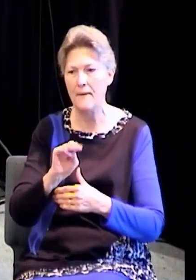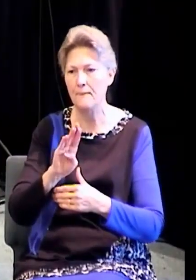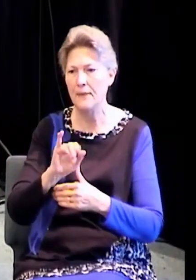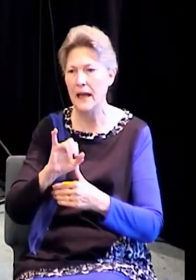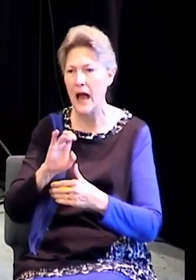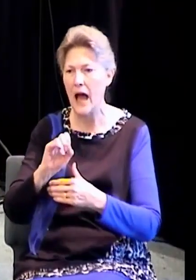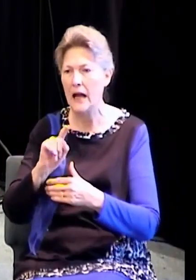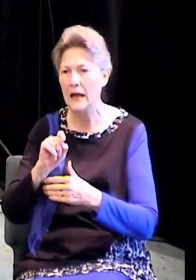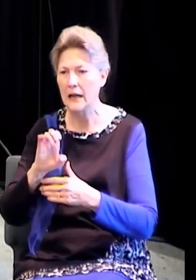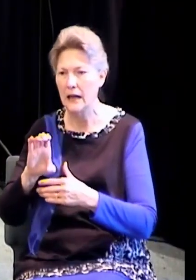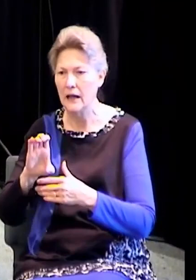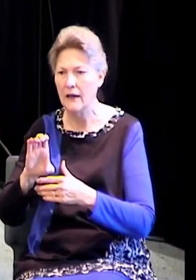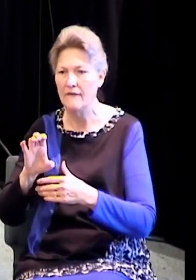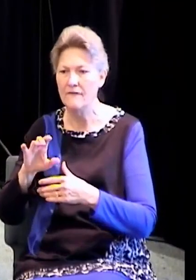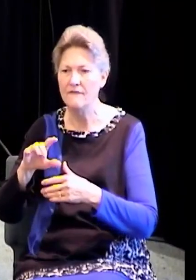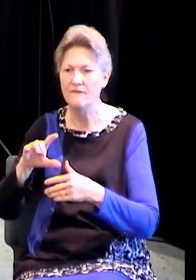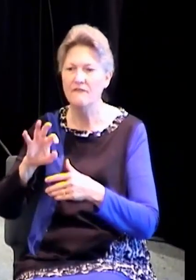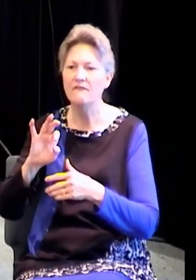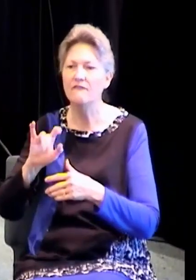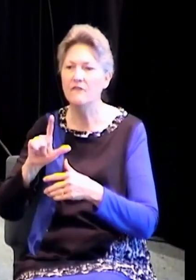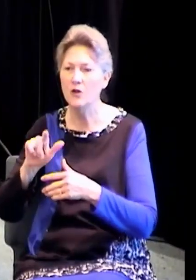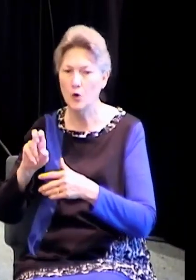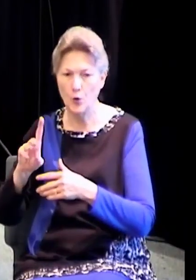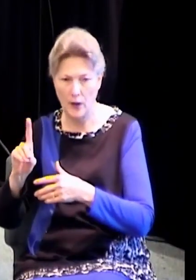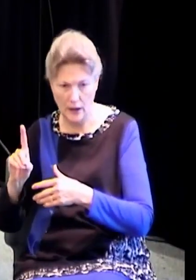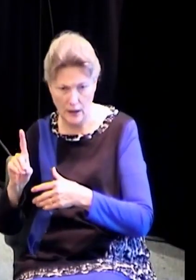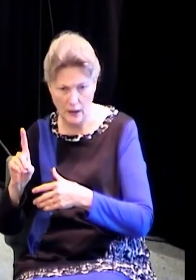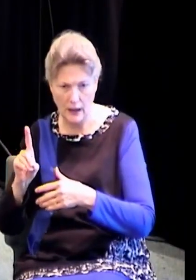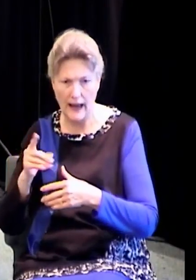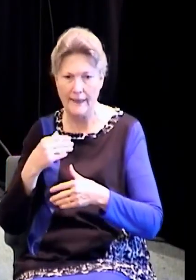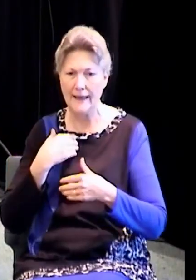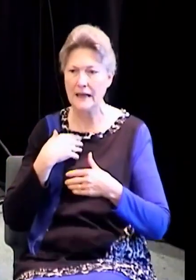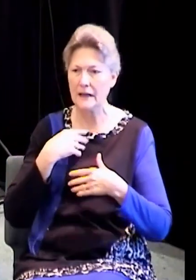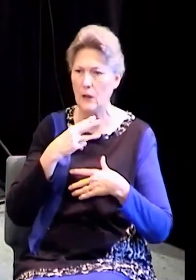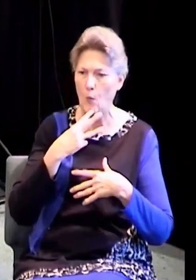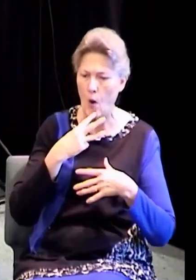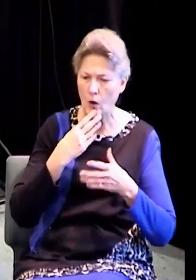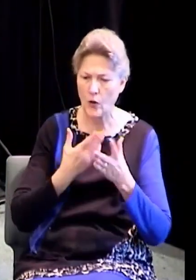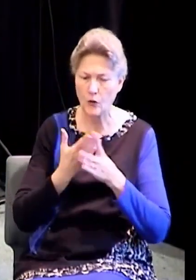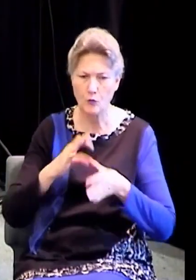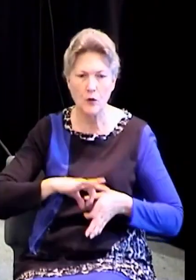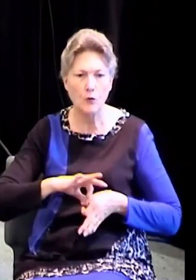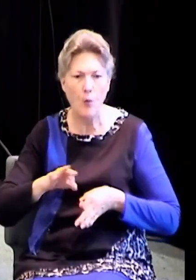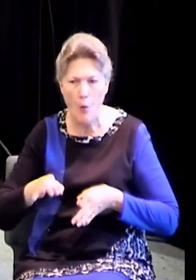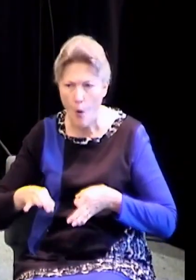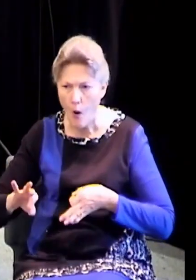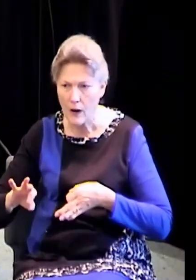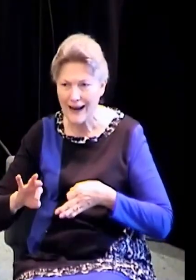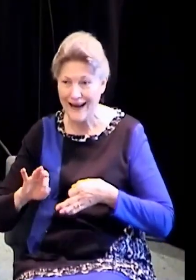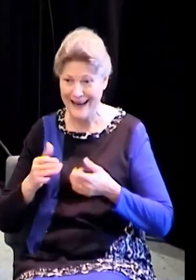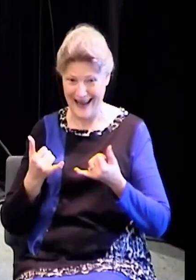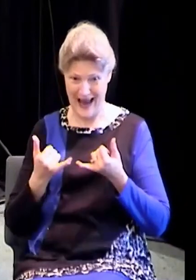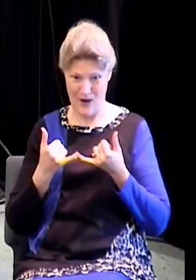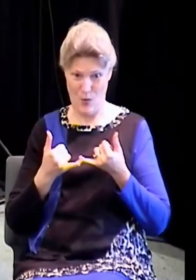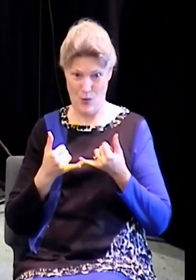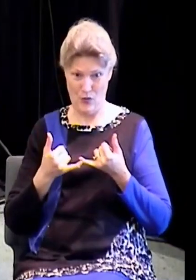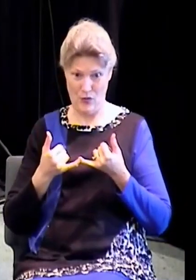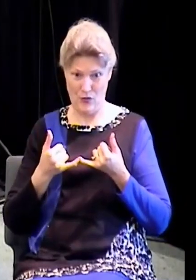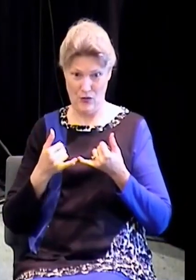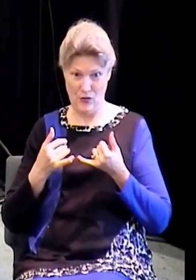get their moisture through the umbilical cord, and when they come out, now they get their moisture. How we drink changes. It goes from,